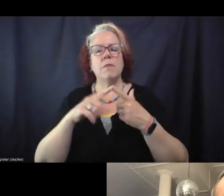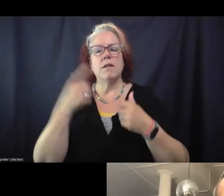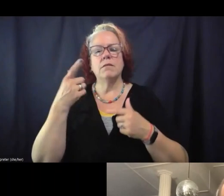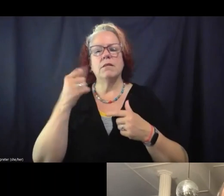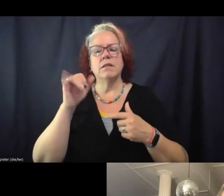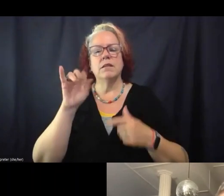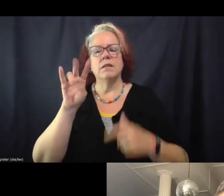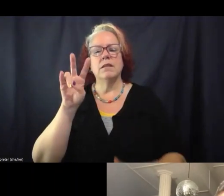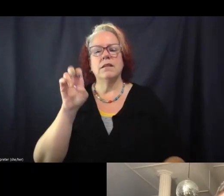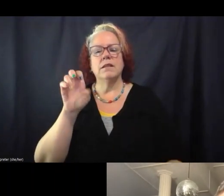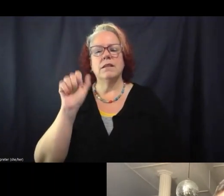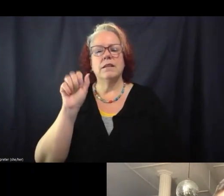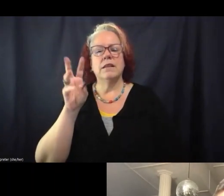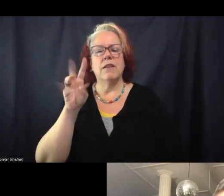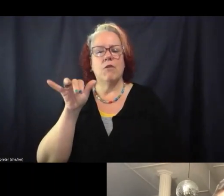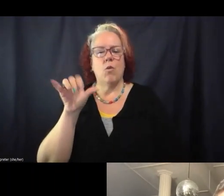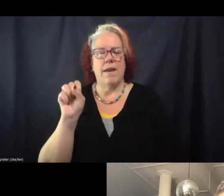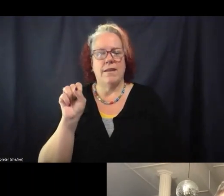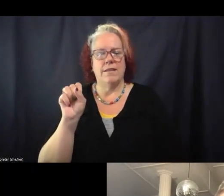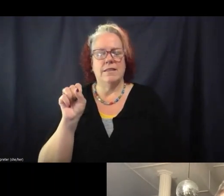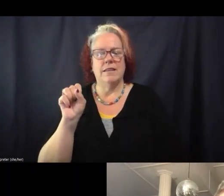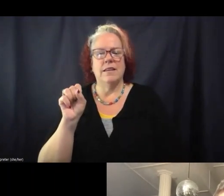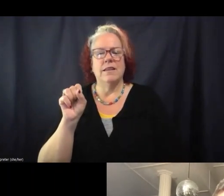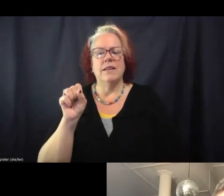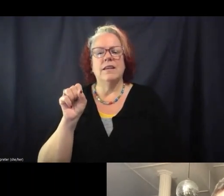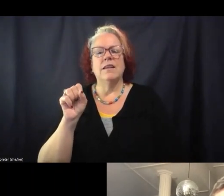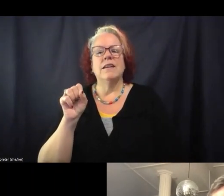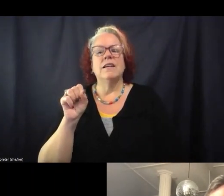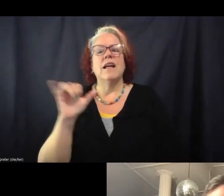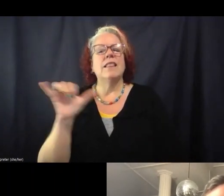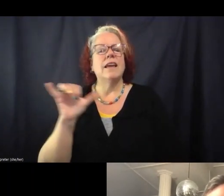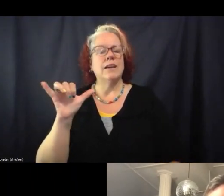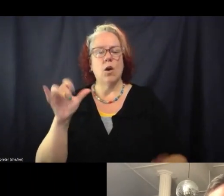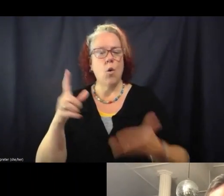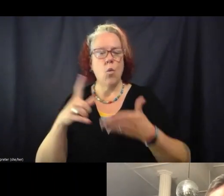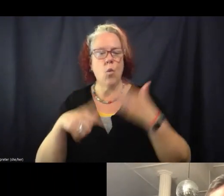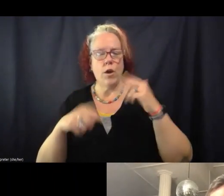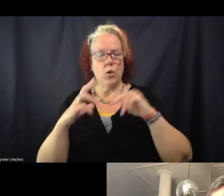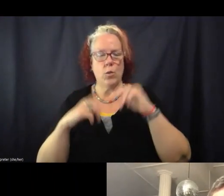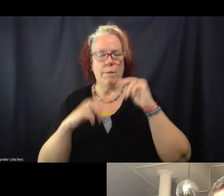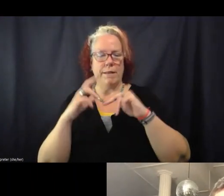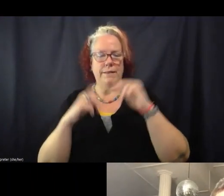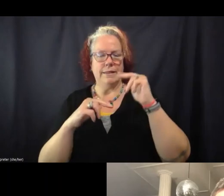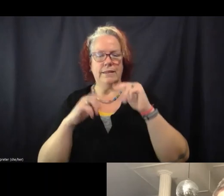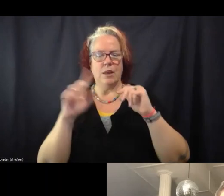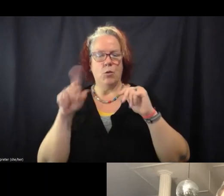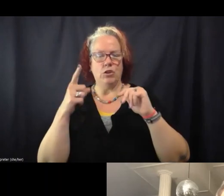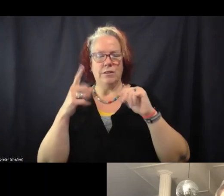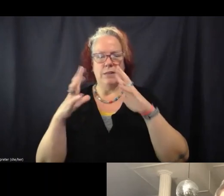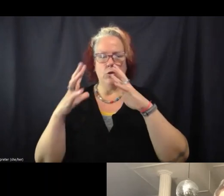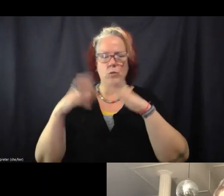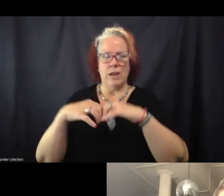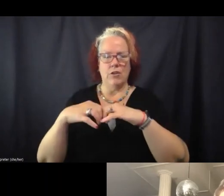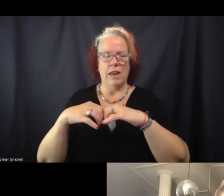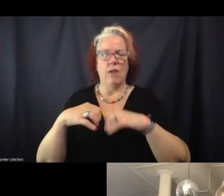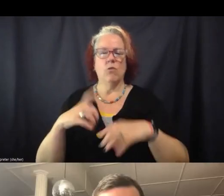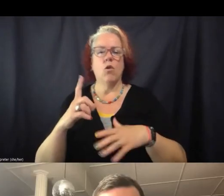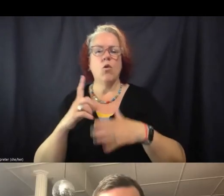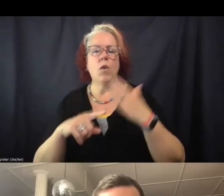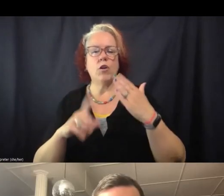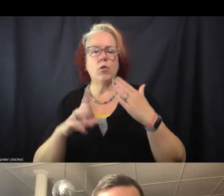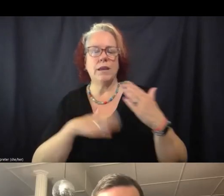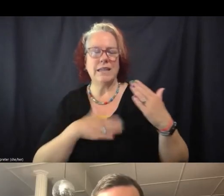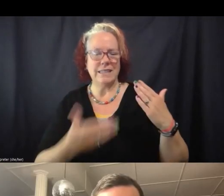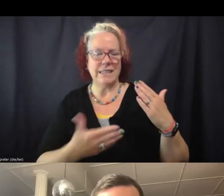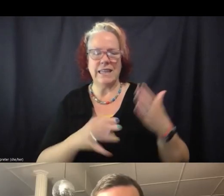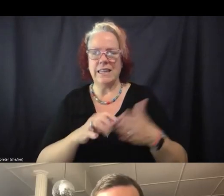right? Which I think is kind of similar in terms of like, what are we building that we just got to tear down, right? Or what are we conceding that we don't